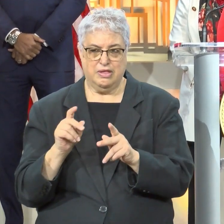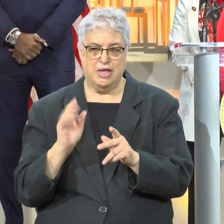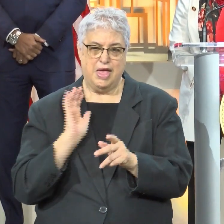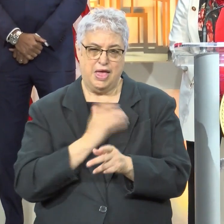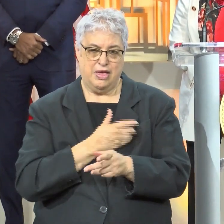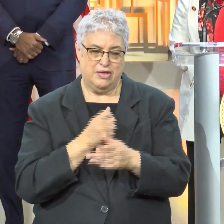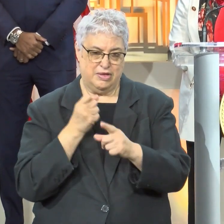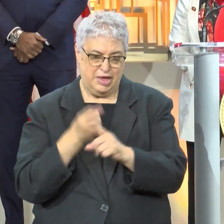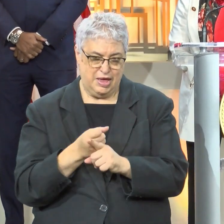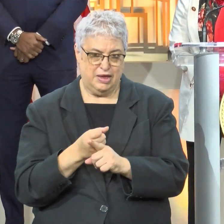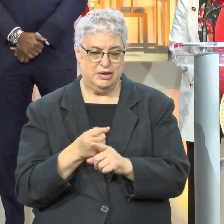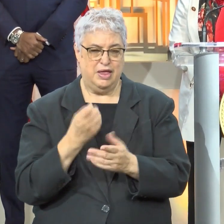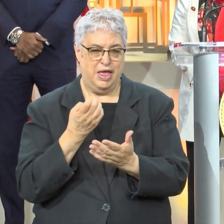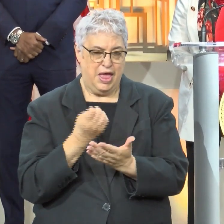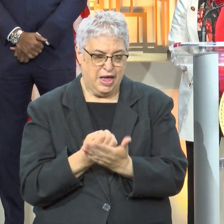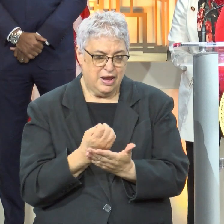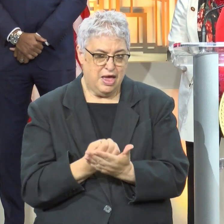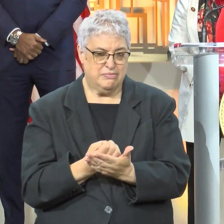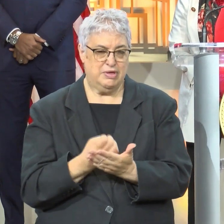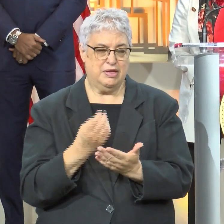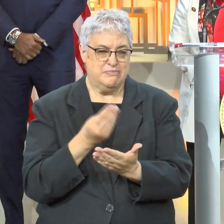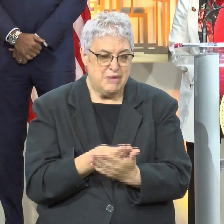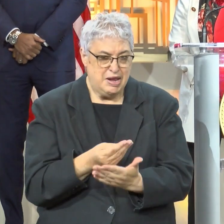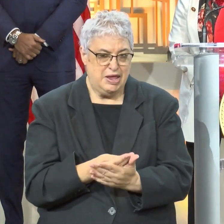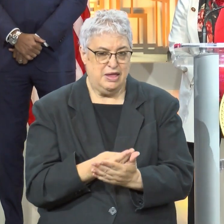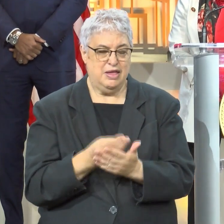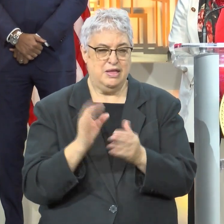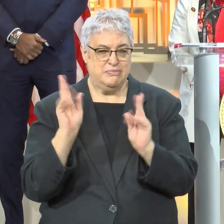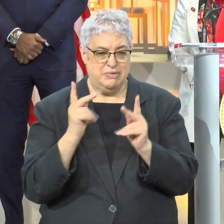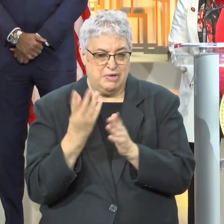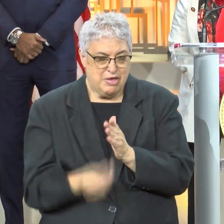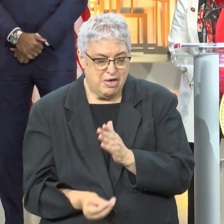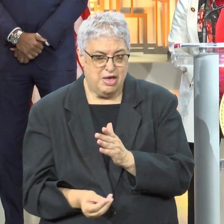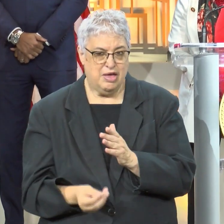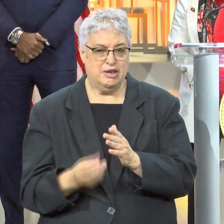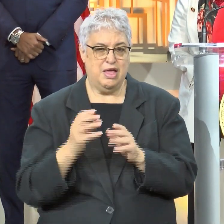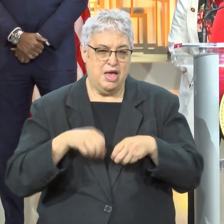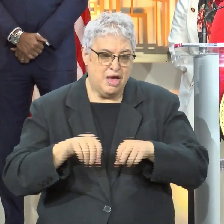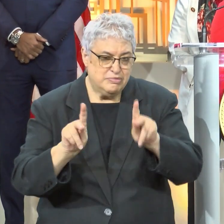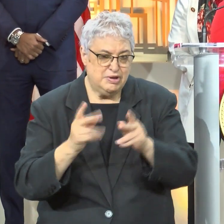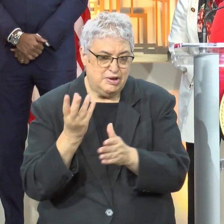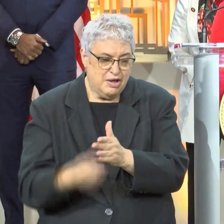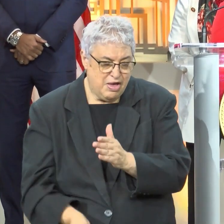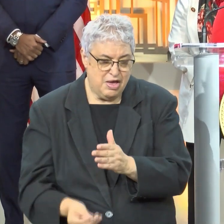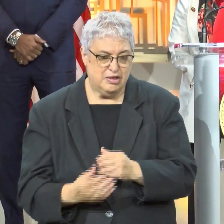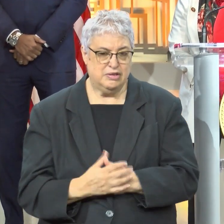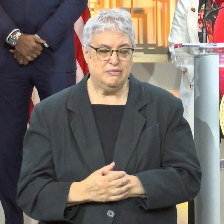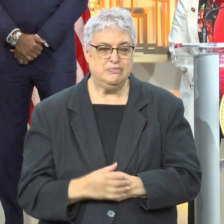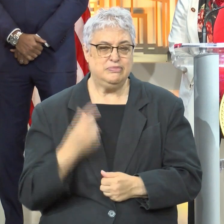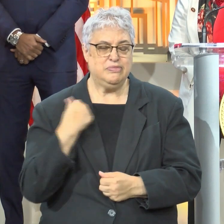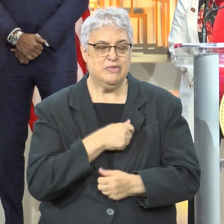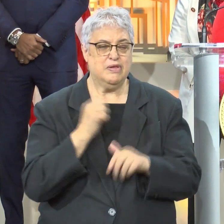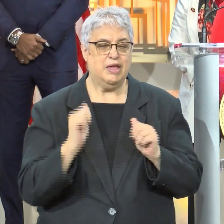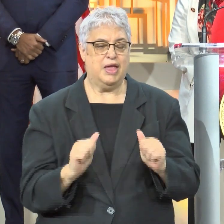their economic loss, family loss, and heartbreak. So we know that voting is just an opportunity to make sure that we're electing folks that are